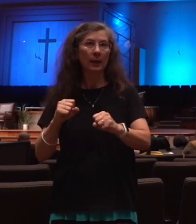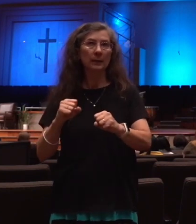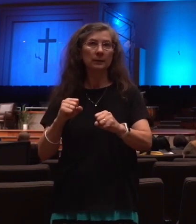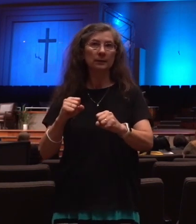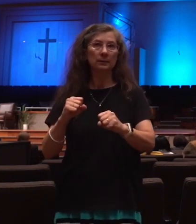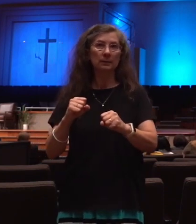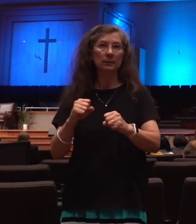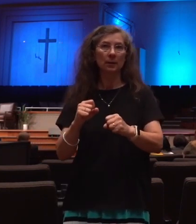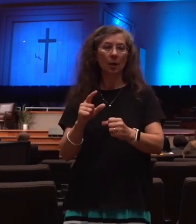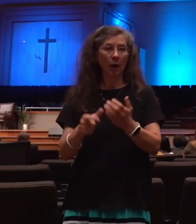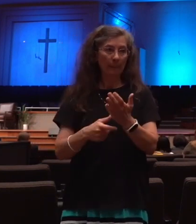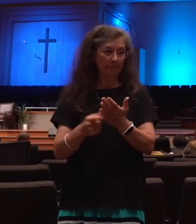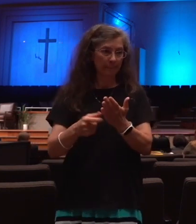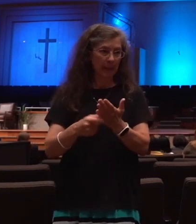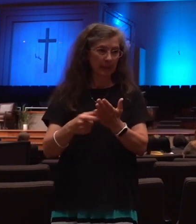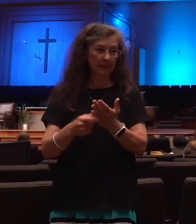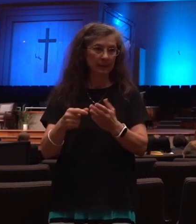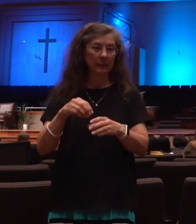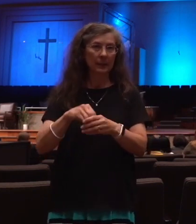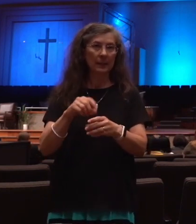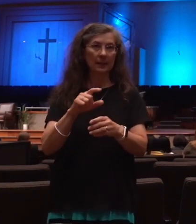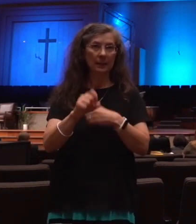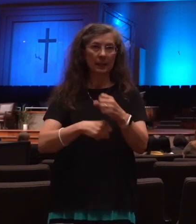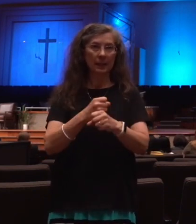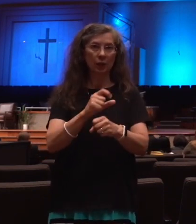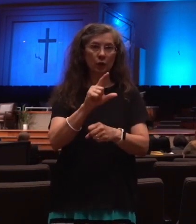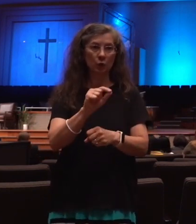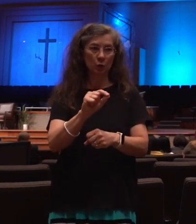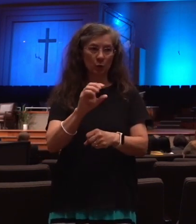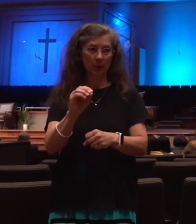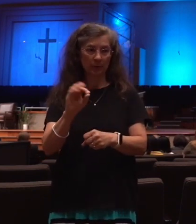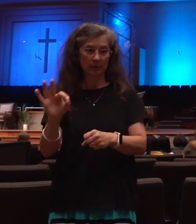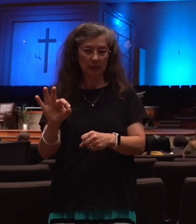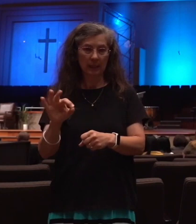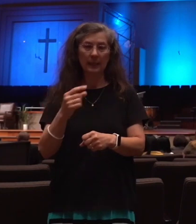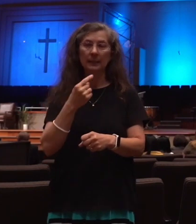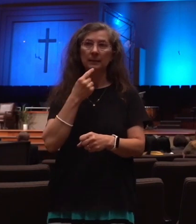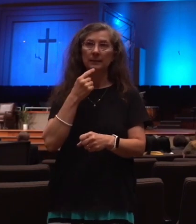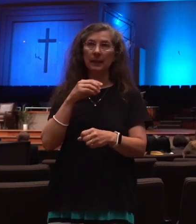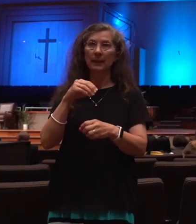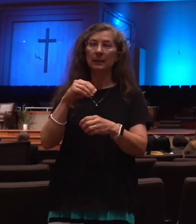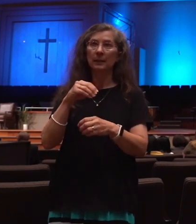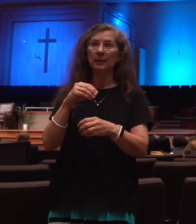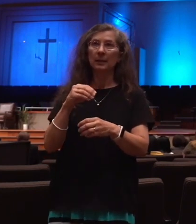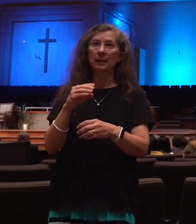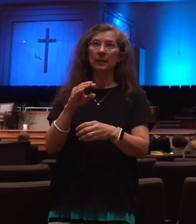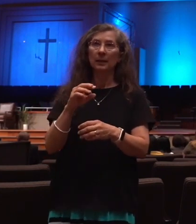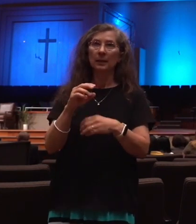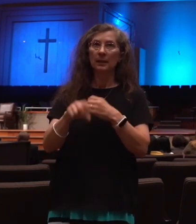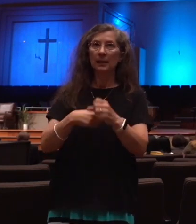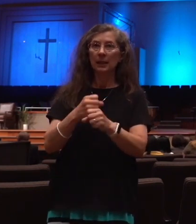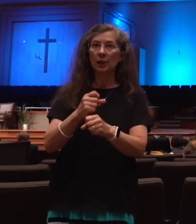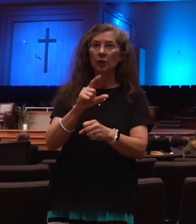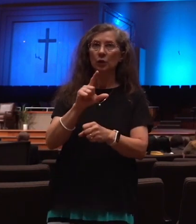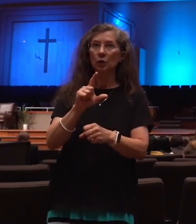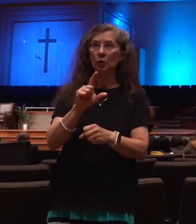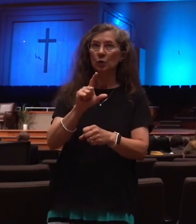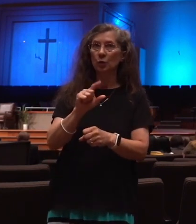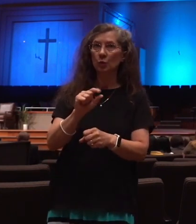in 2009 that by 2004, the Sumitran earthquake,